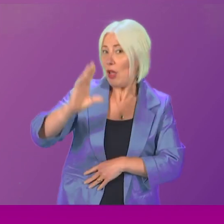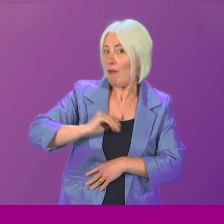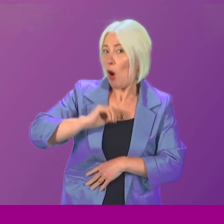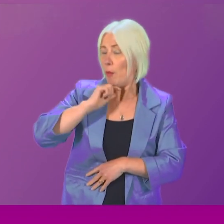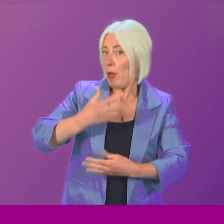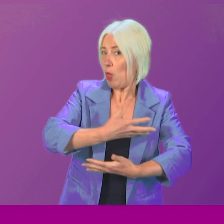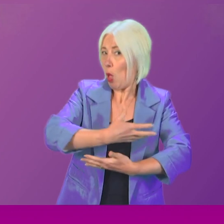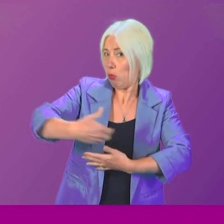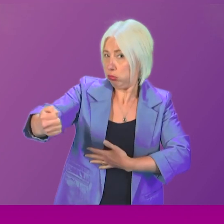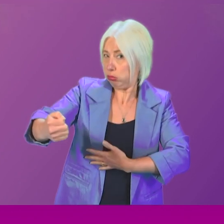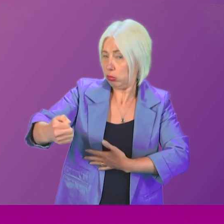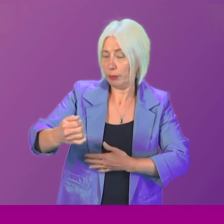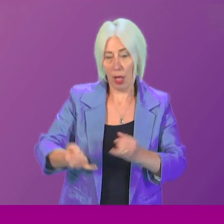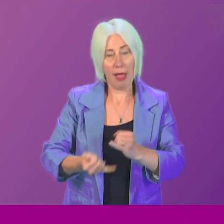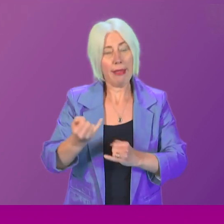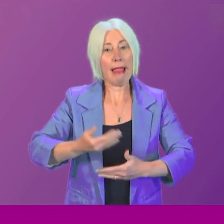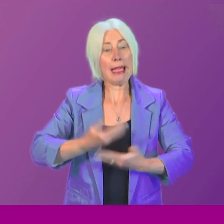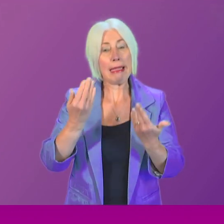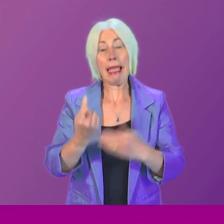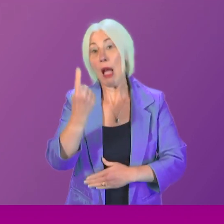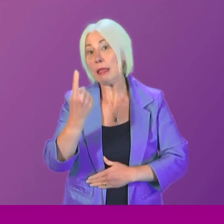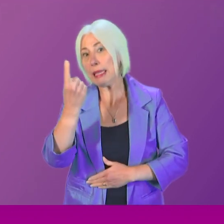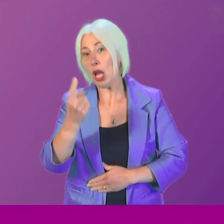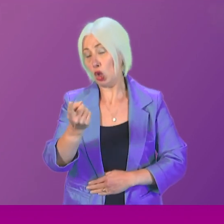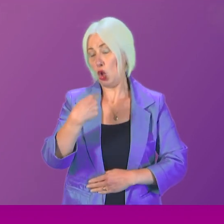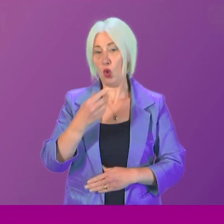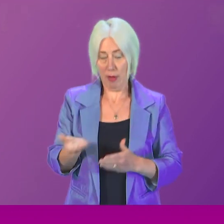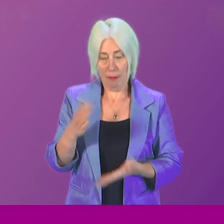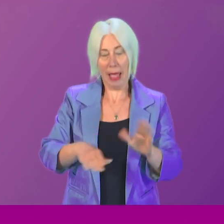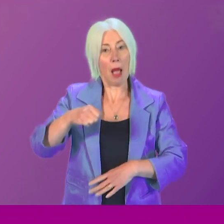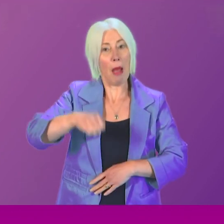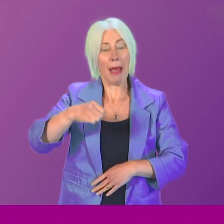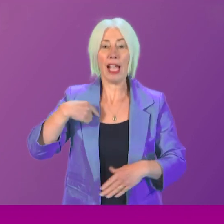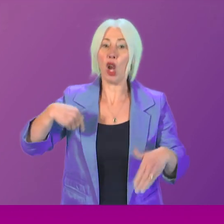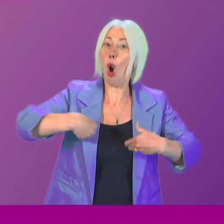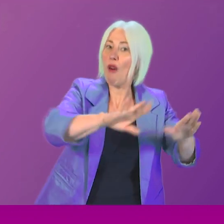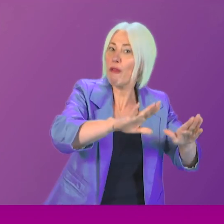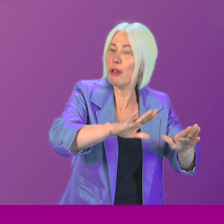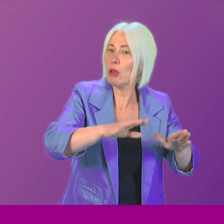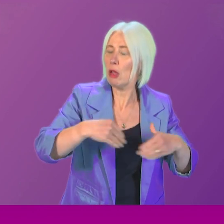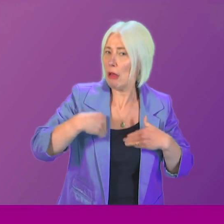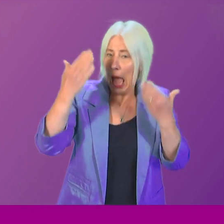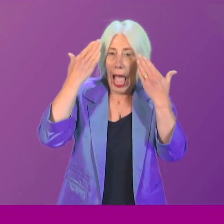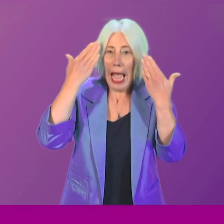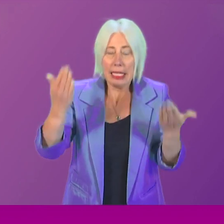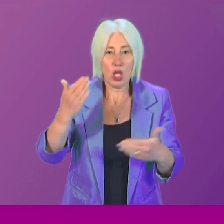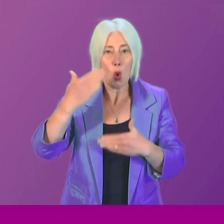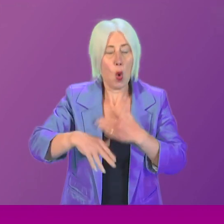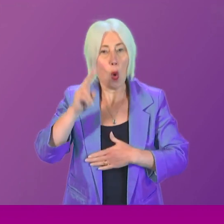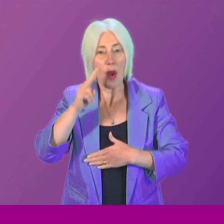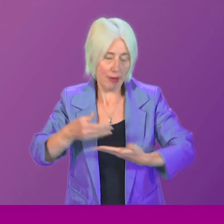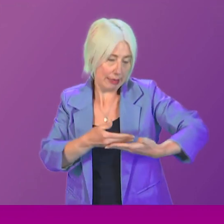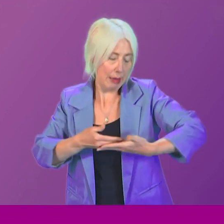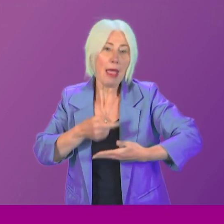I was upstairs the very last day and told to pack my bags and go, not knowing that I was never seeing my son again.